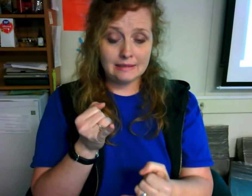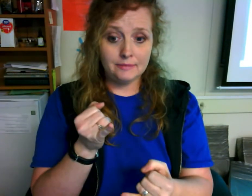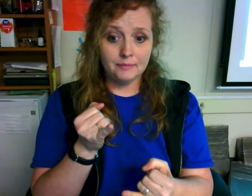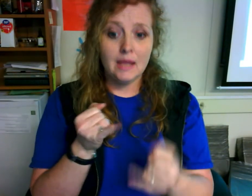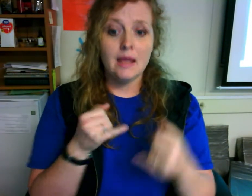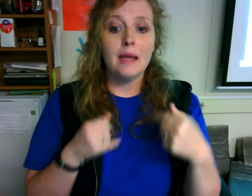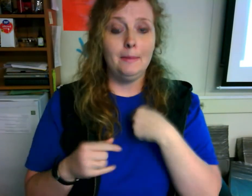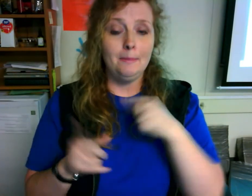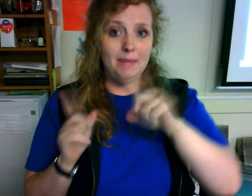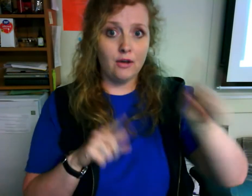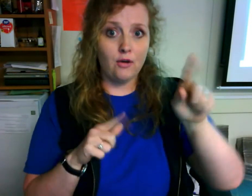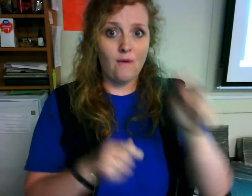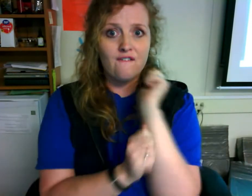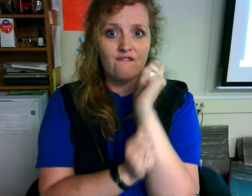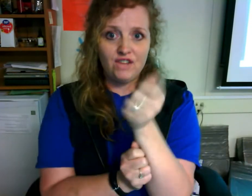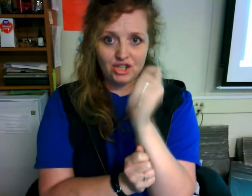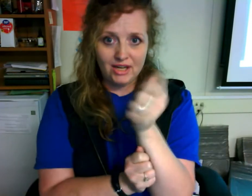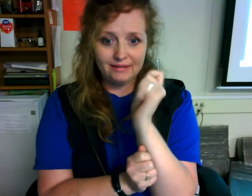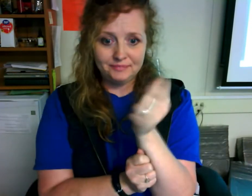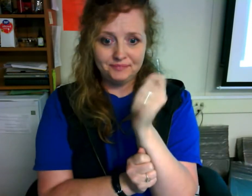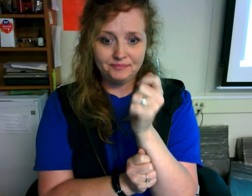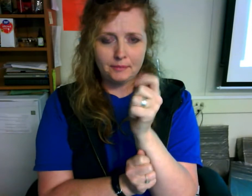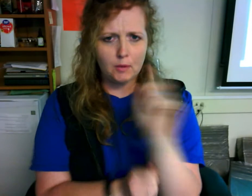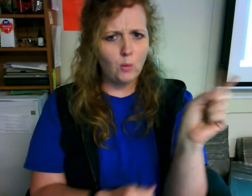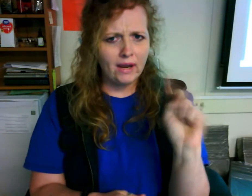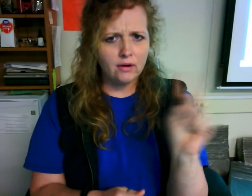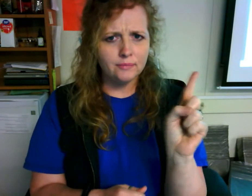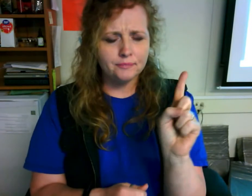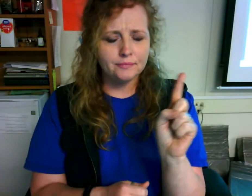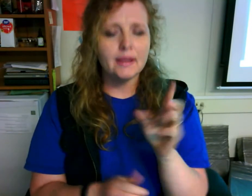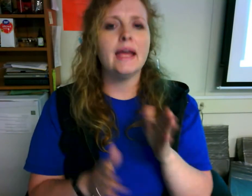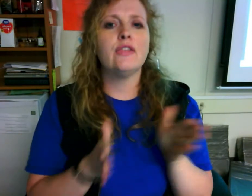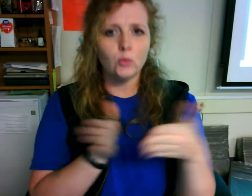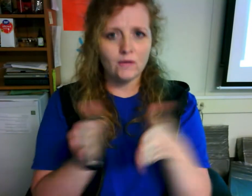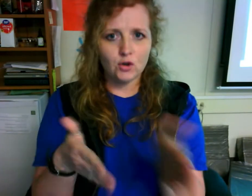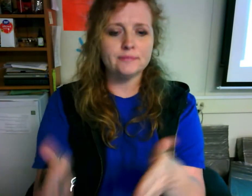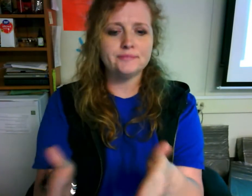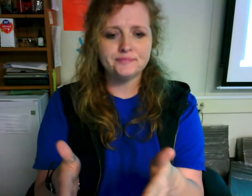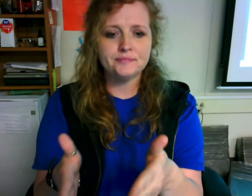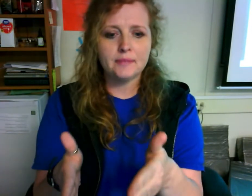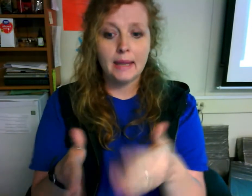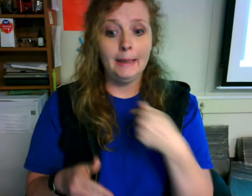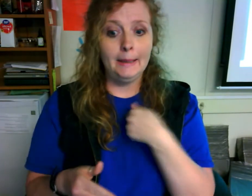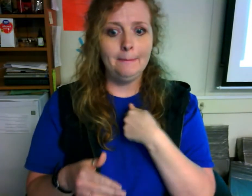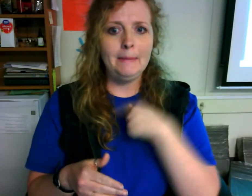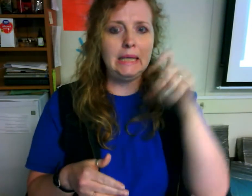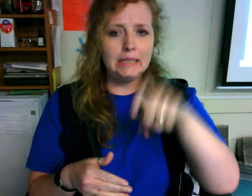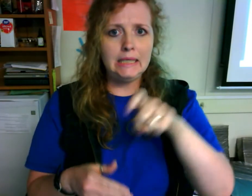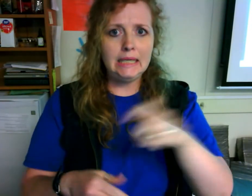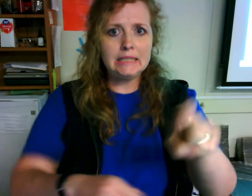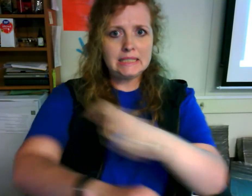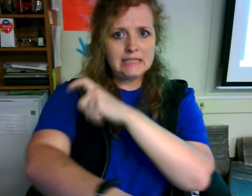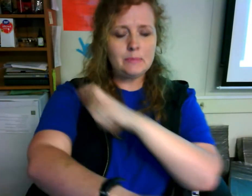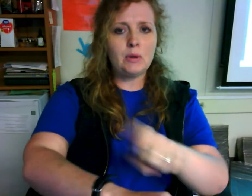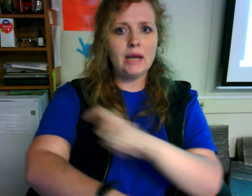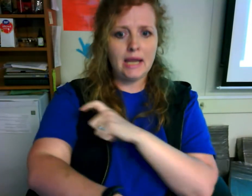me go fishing where at the river me need to spray